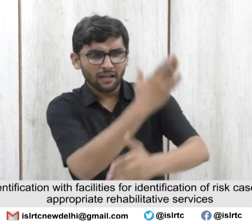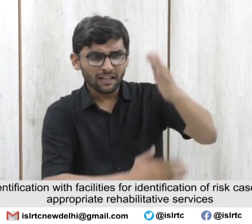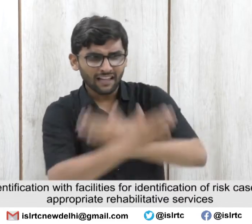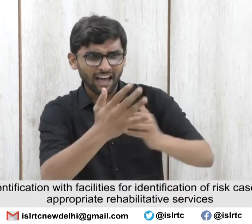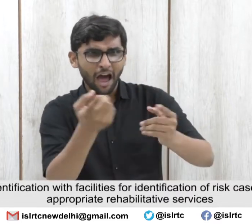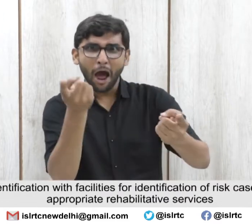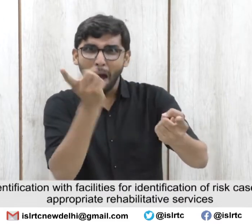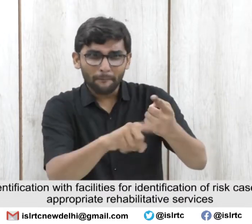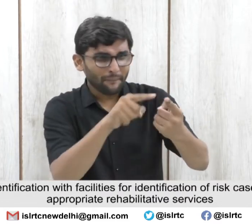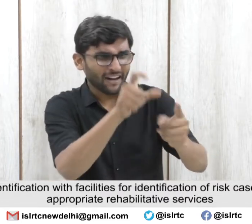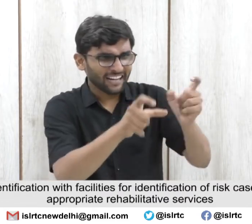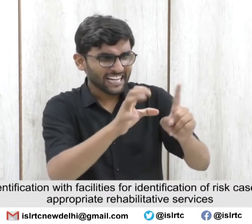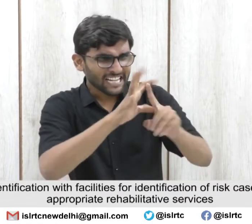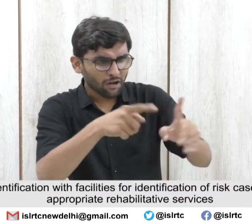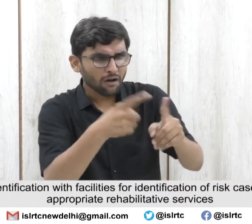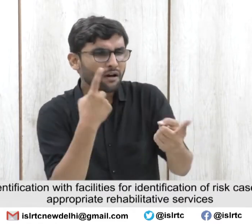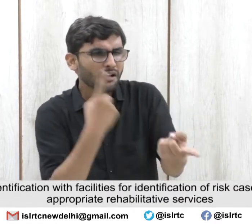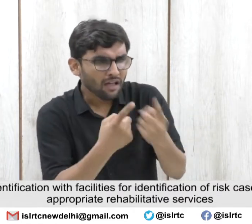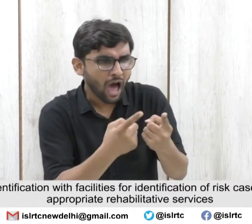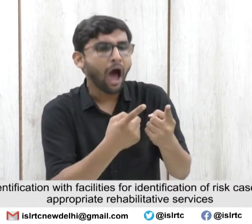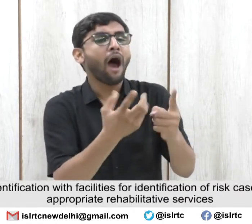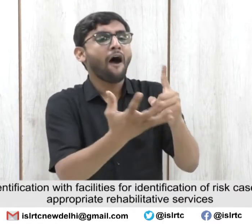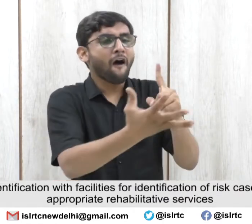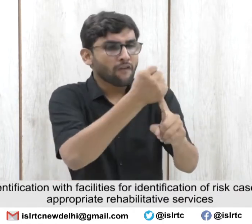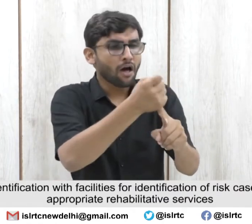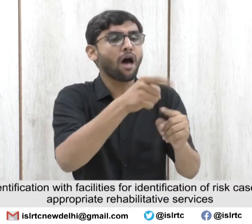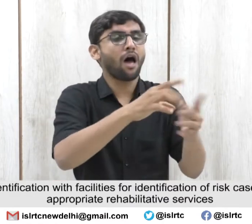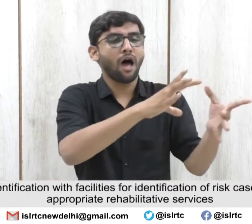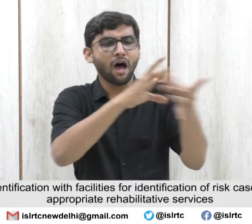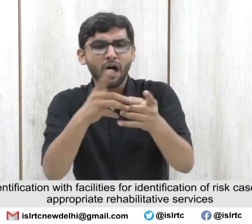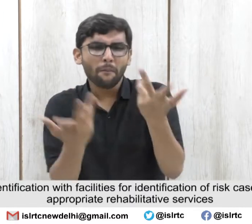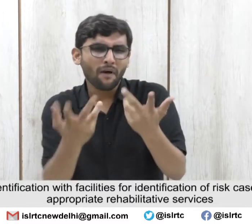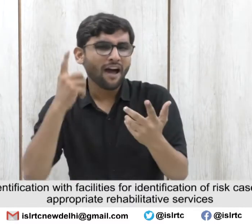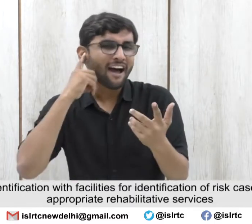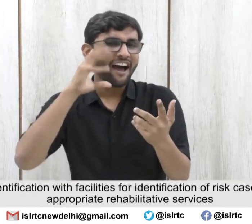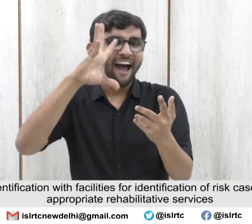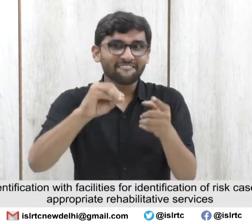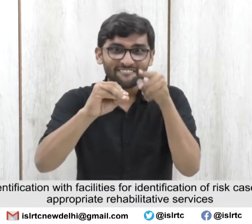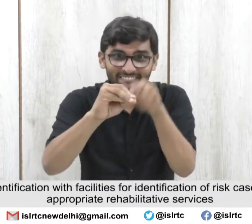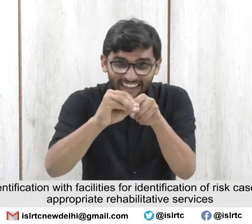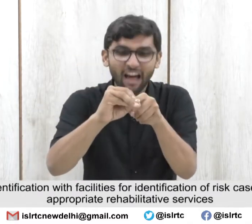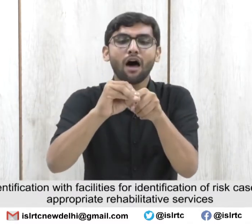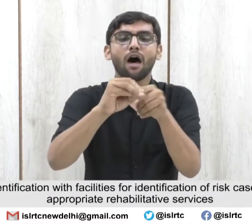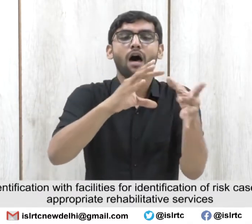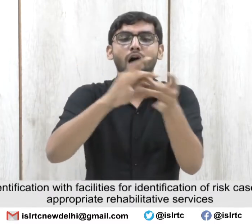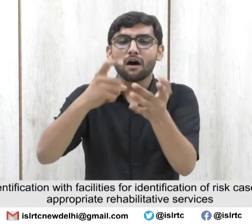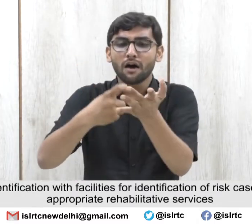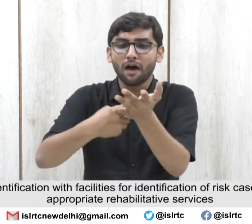of Risk Cases and Referring for Appropriate Rehabilitative Services